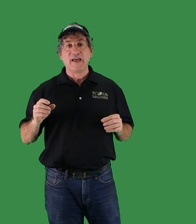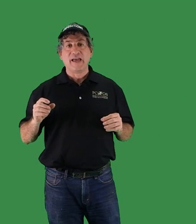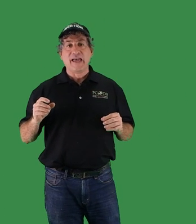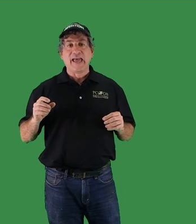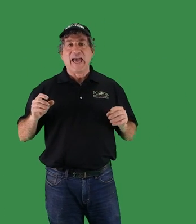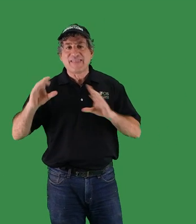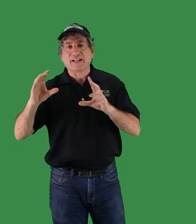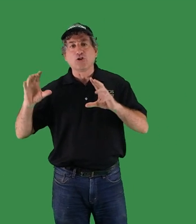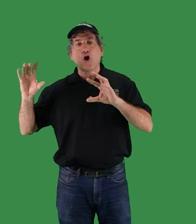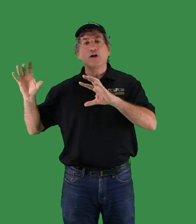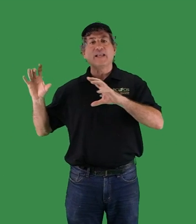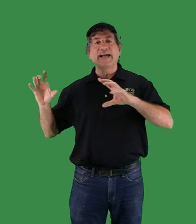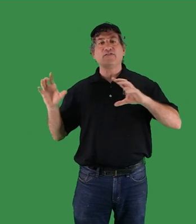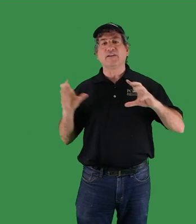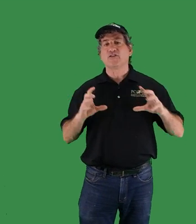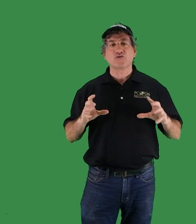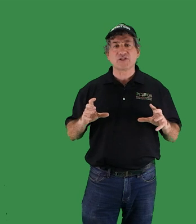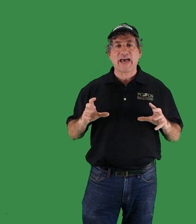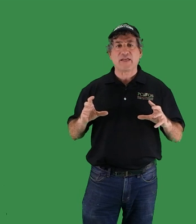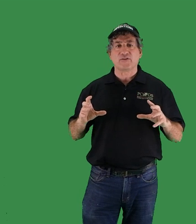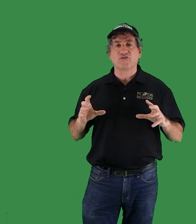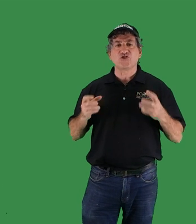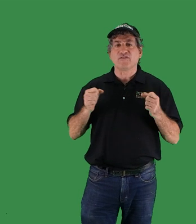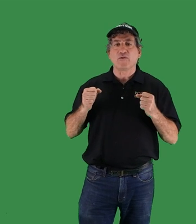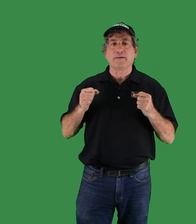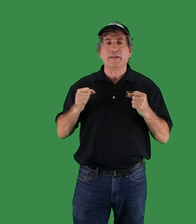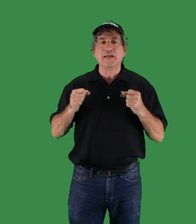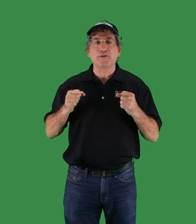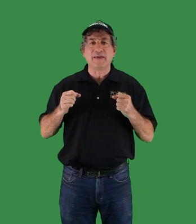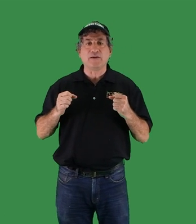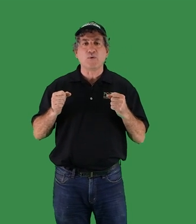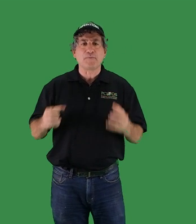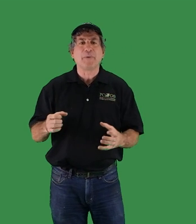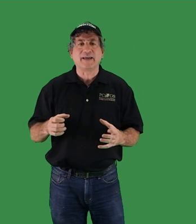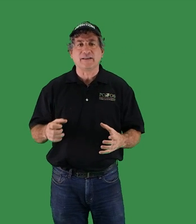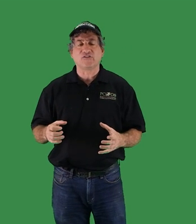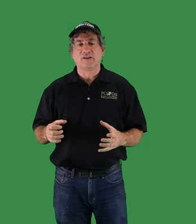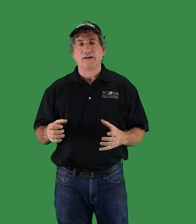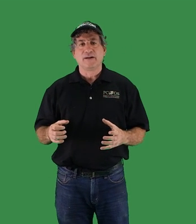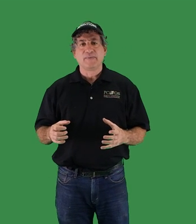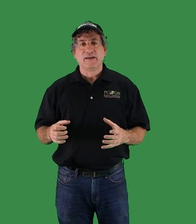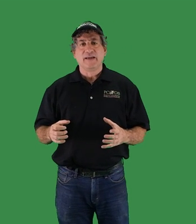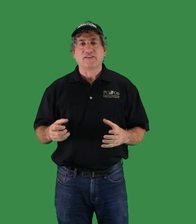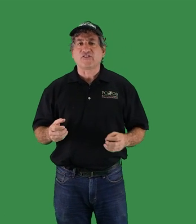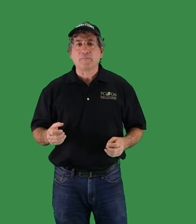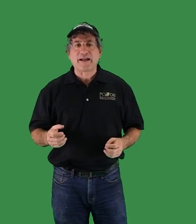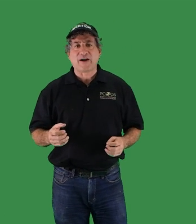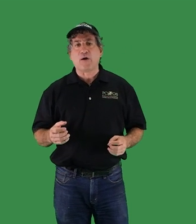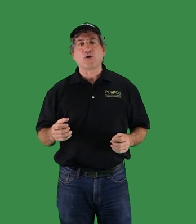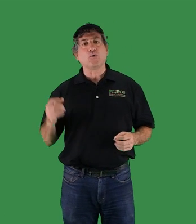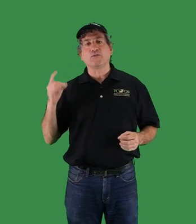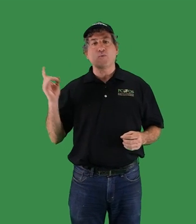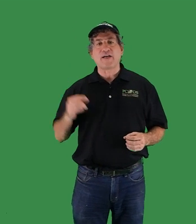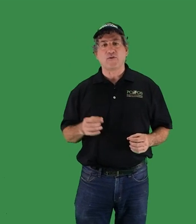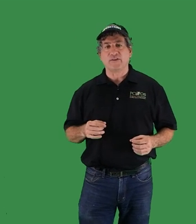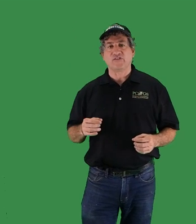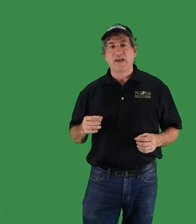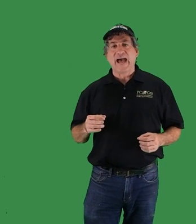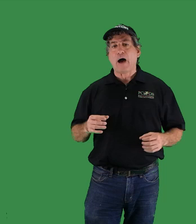and then a long line of villagers gathered shivering beneath me with buckets. It doesn't matter how cold the weather is, how